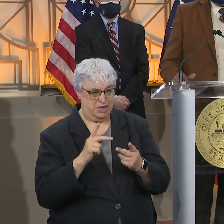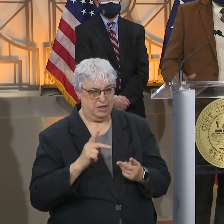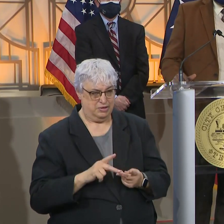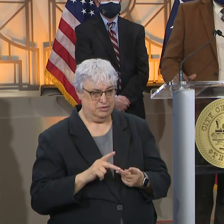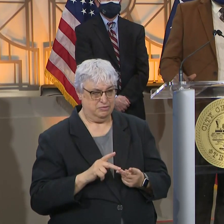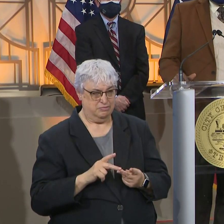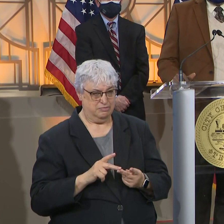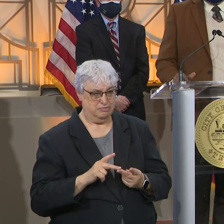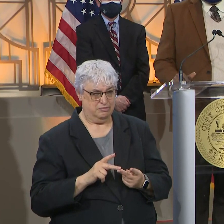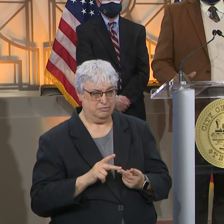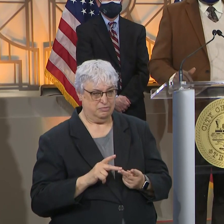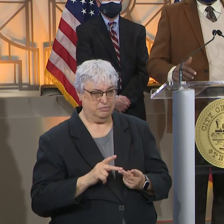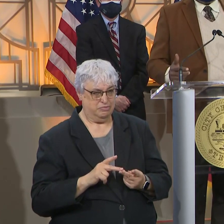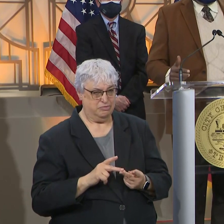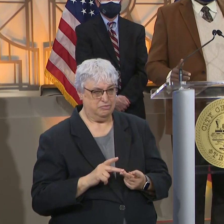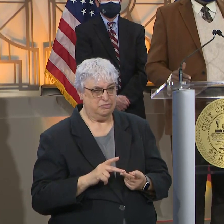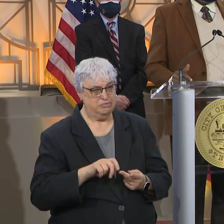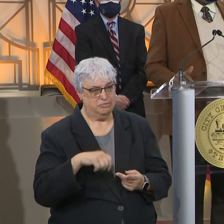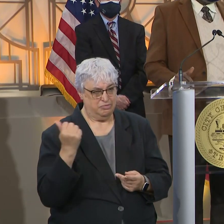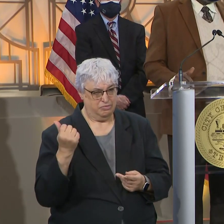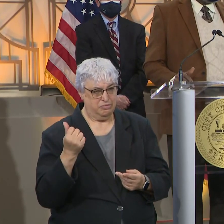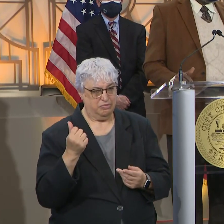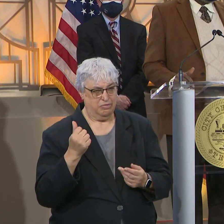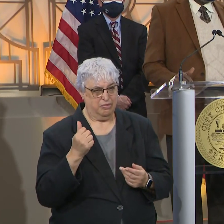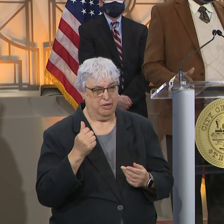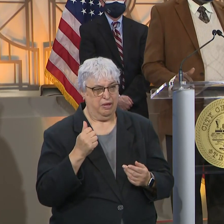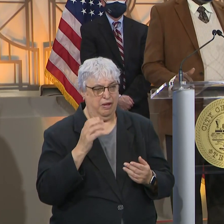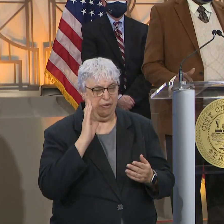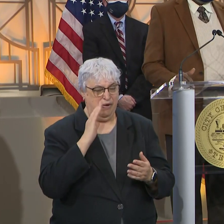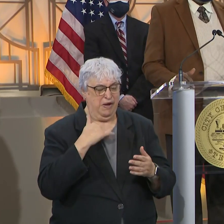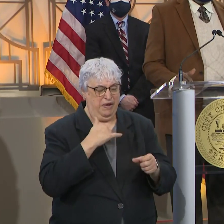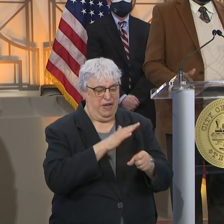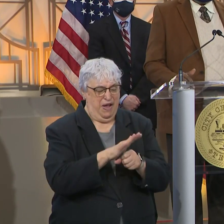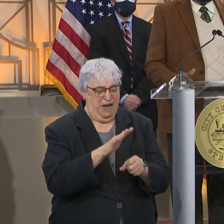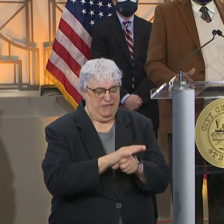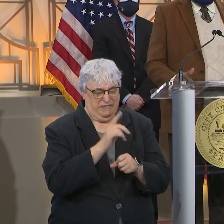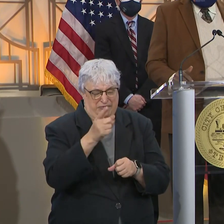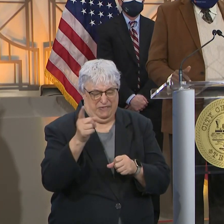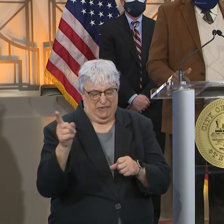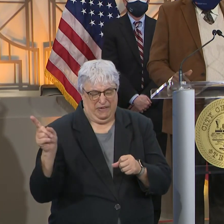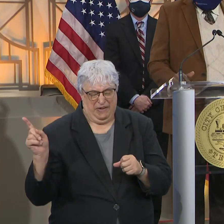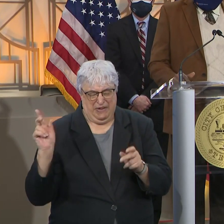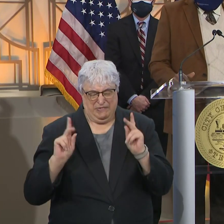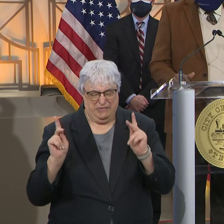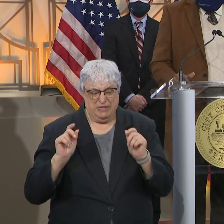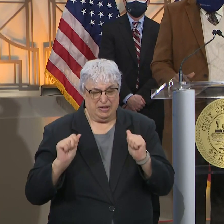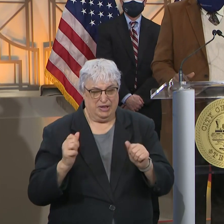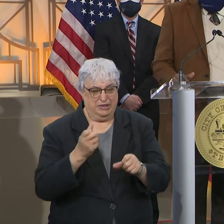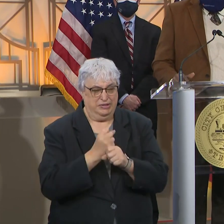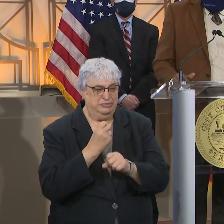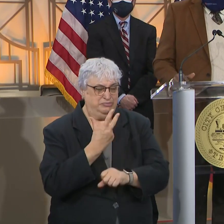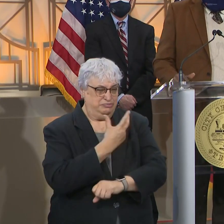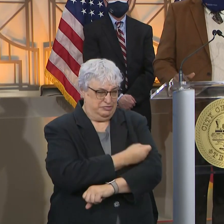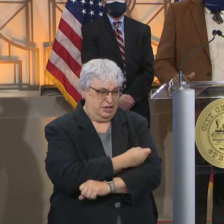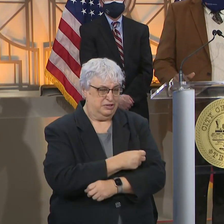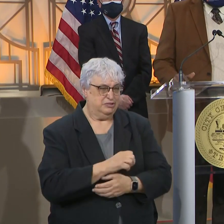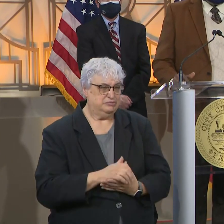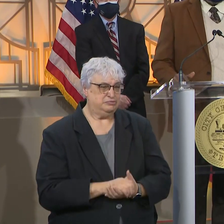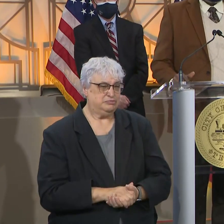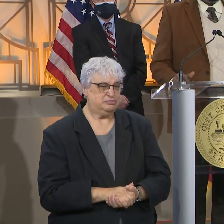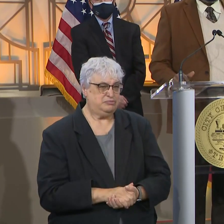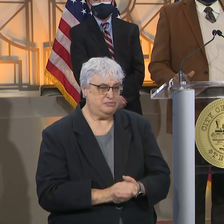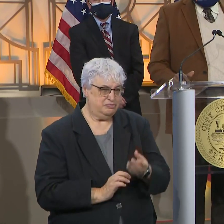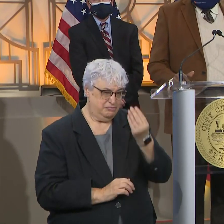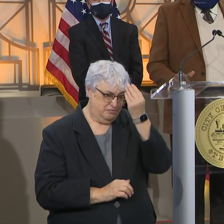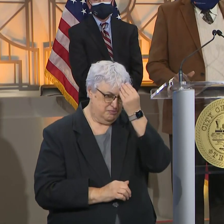to ensure, to other providers ensuring that there was adequate access at various locations throughout. I want to let